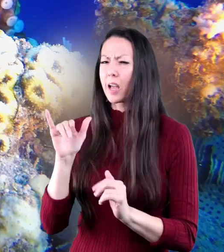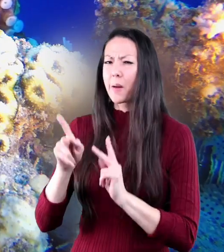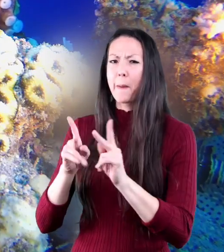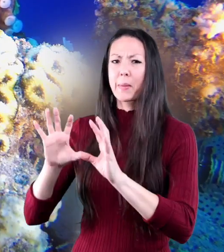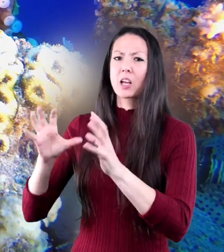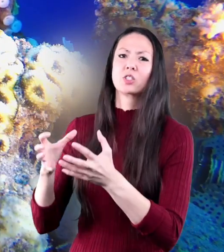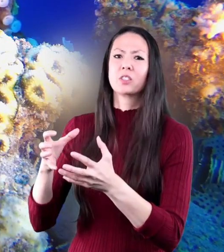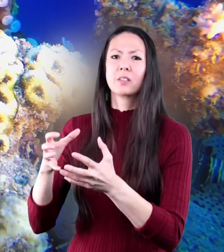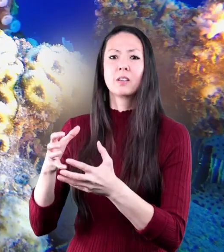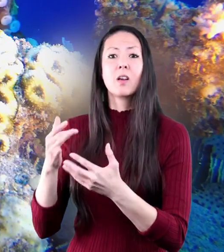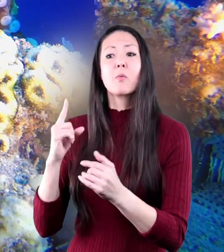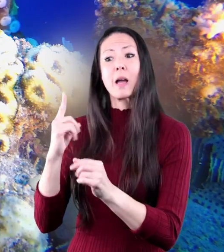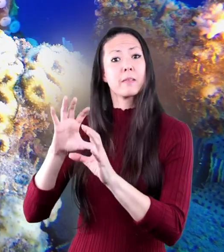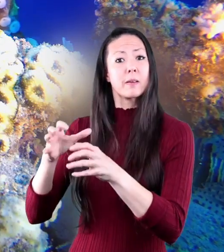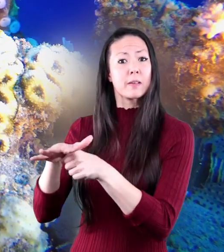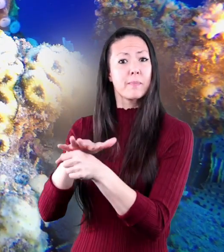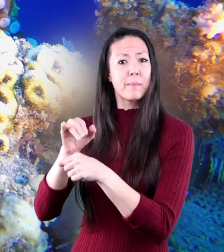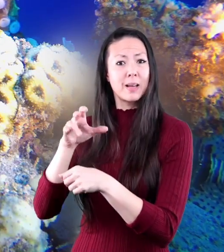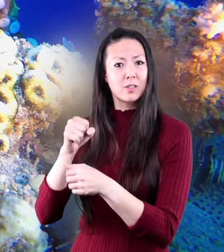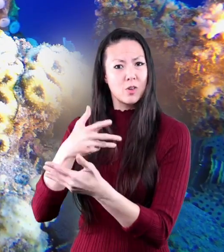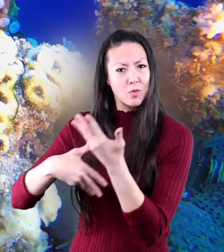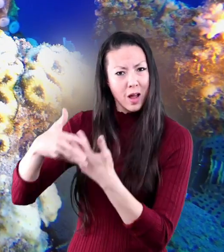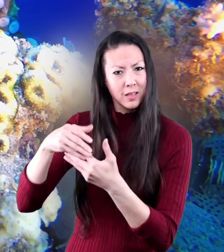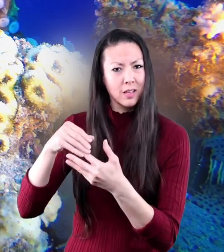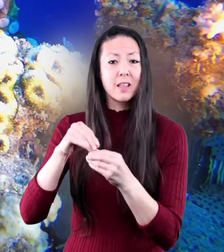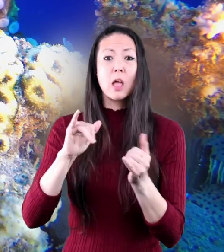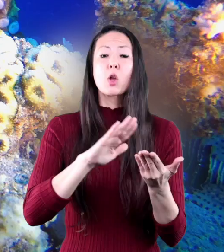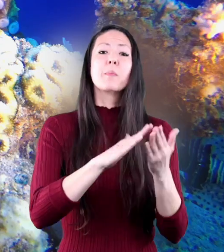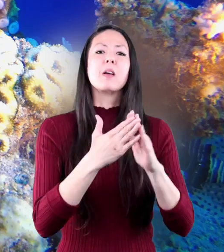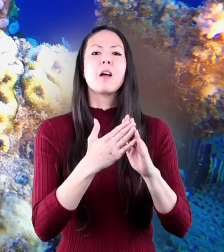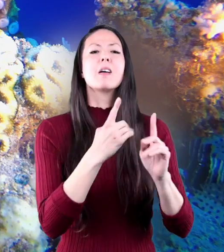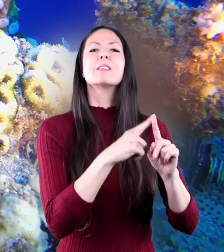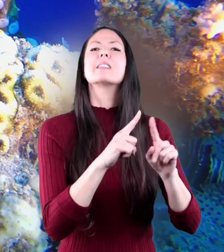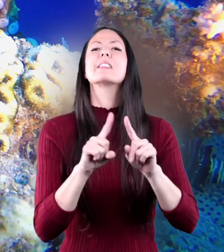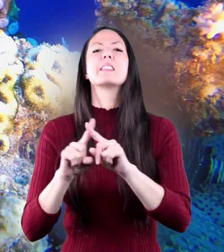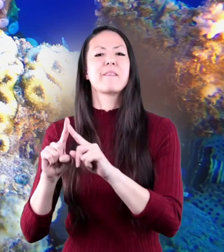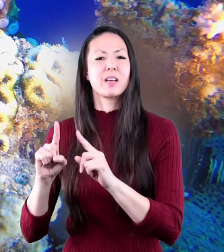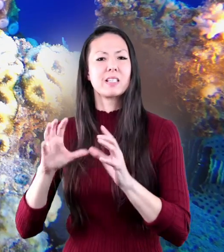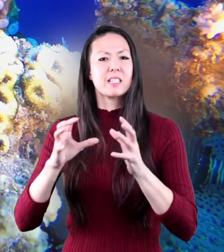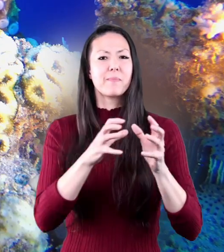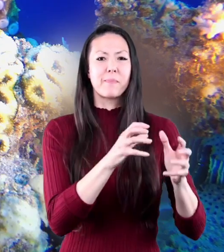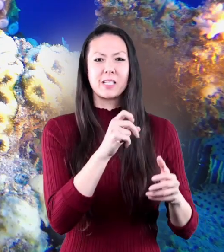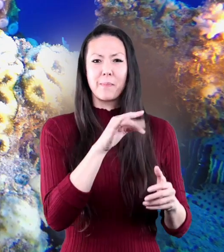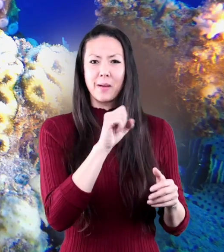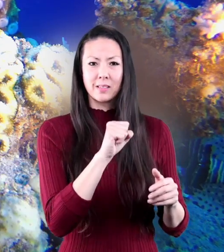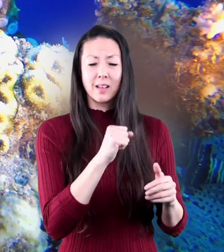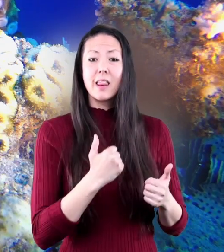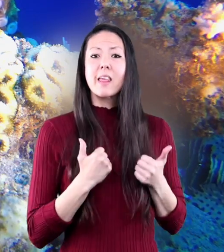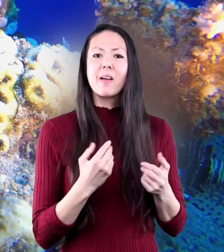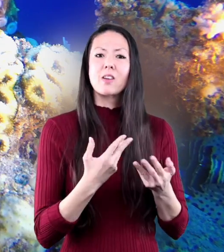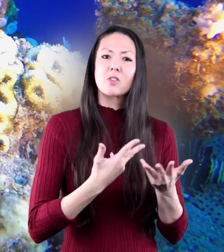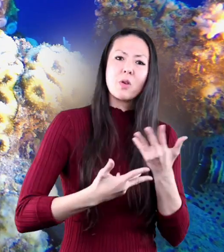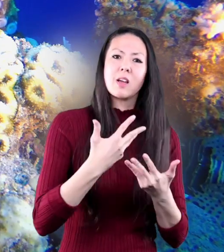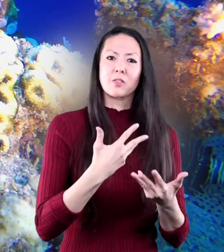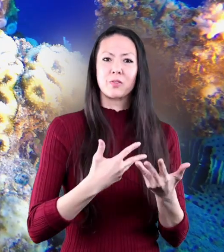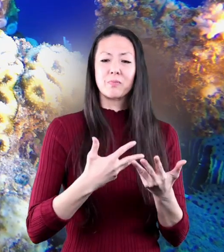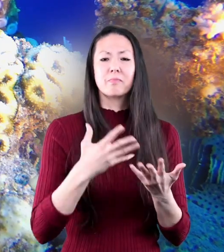where just one species interacts together in a community many different species live and interact with one another for